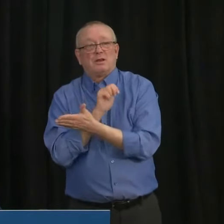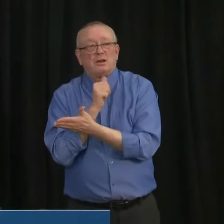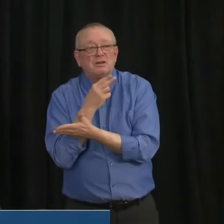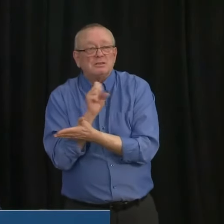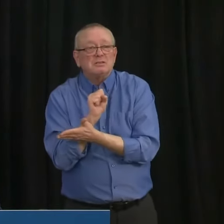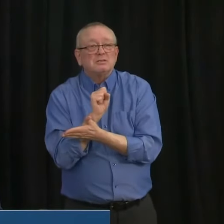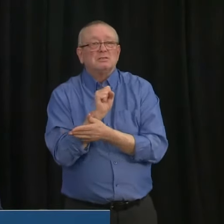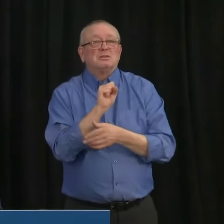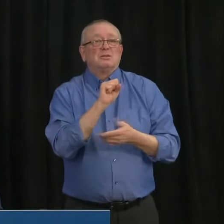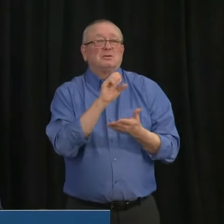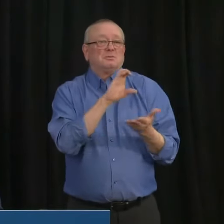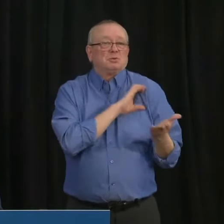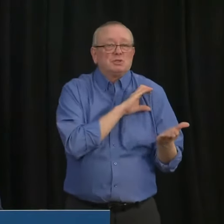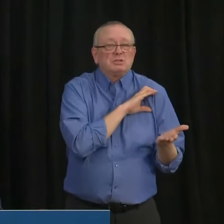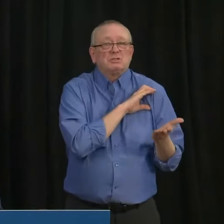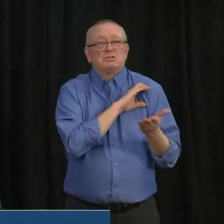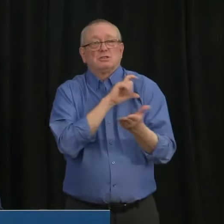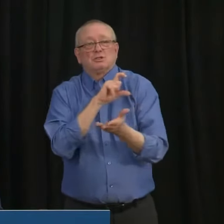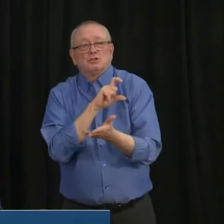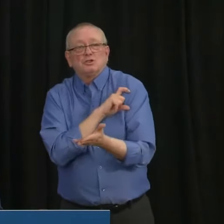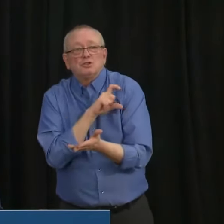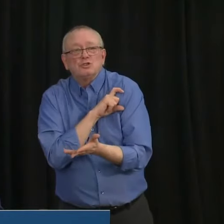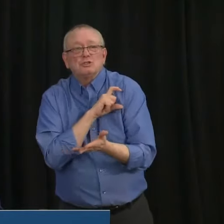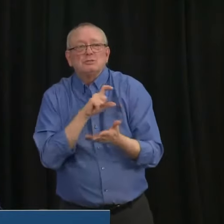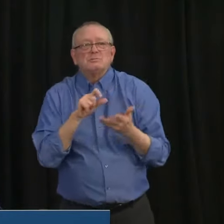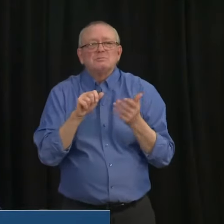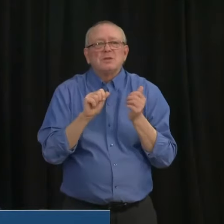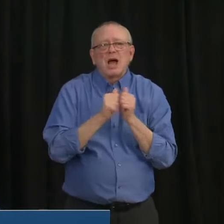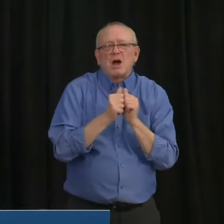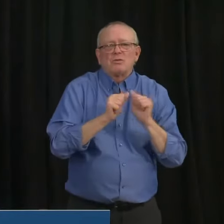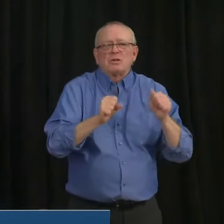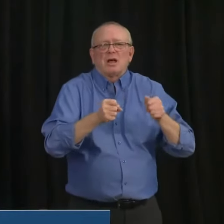this has effectively been enforced in other parts of Canada.